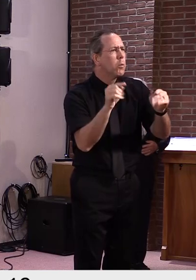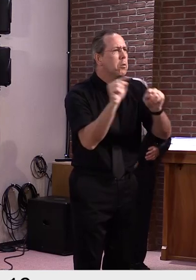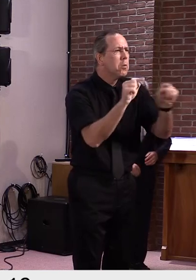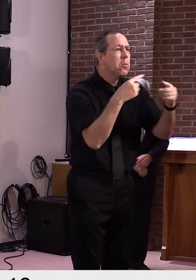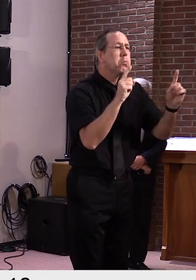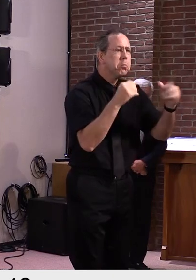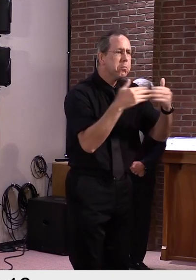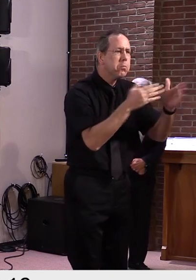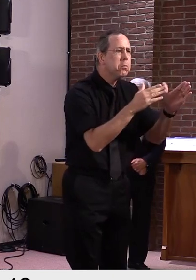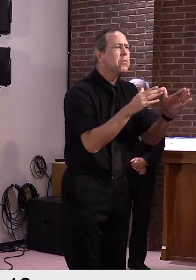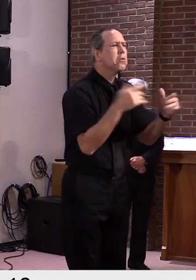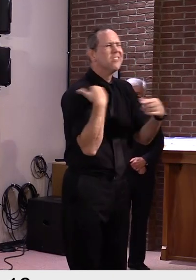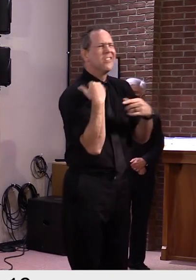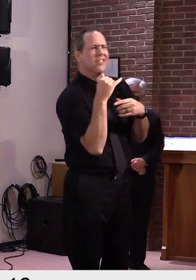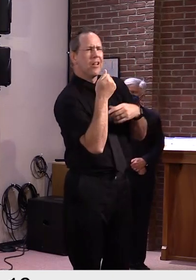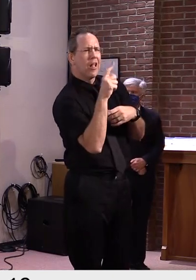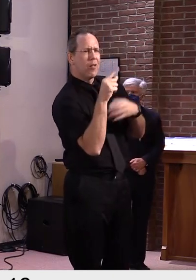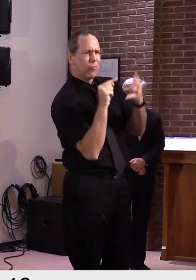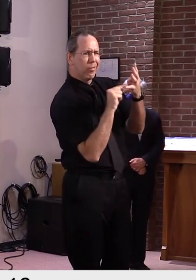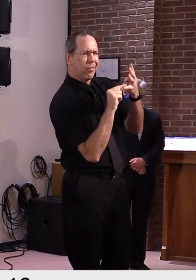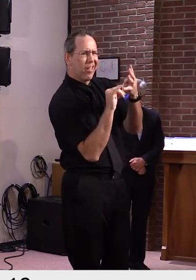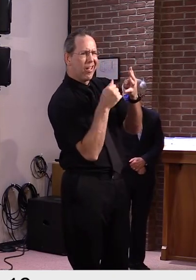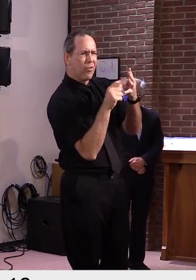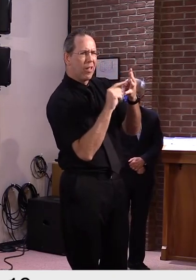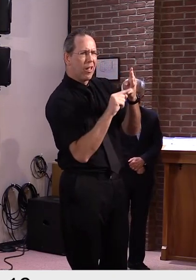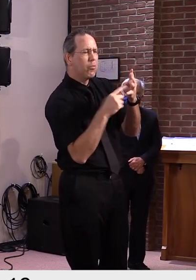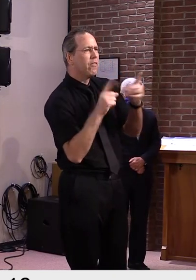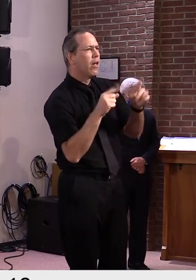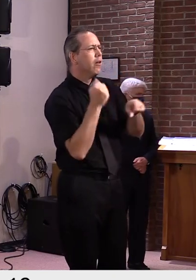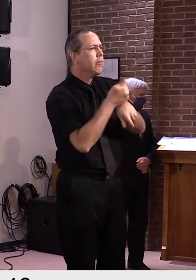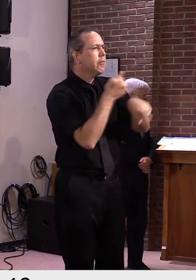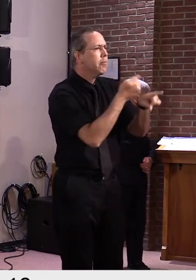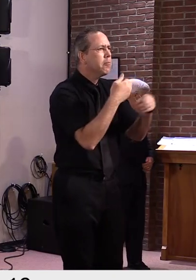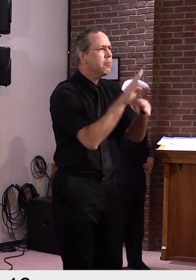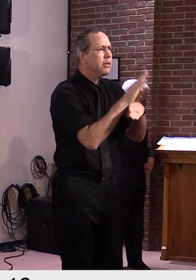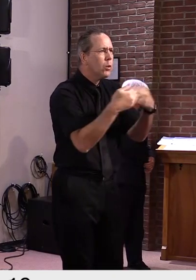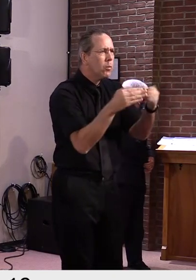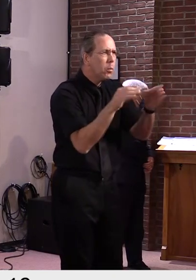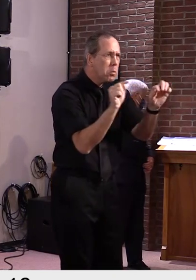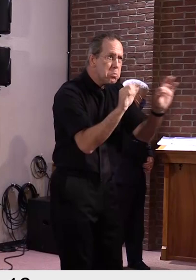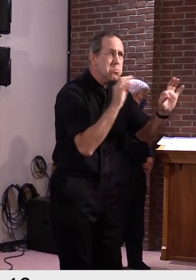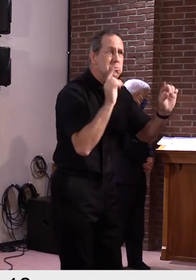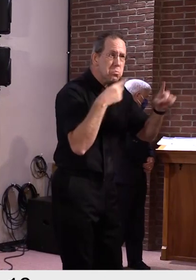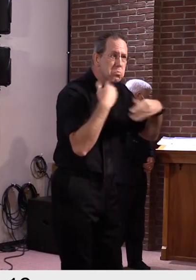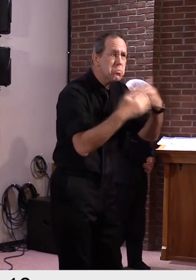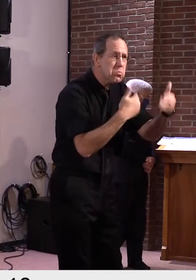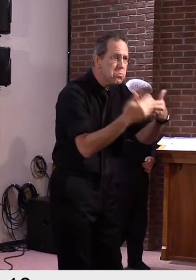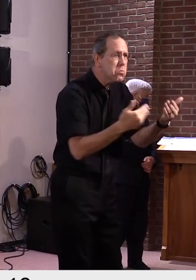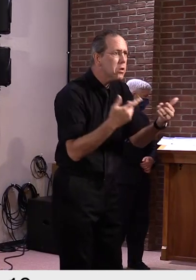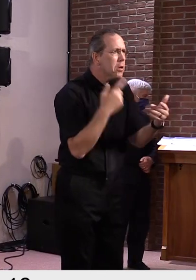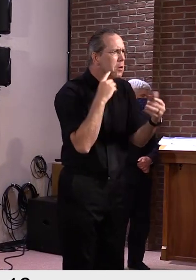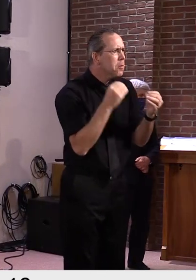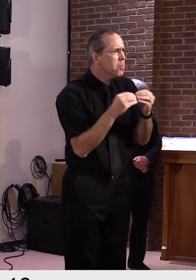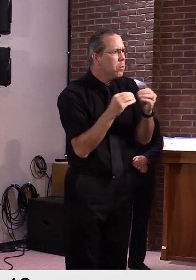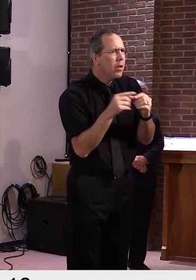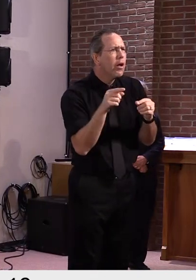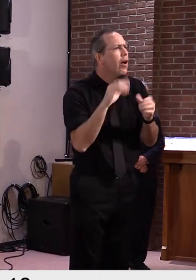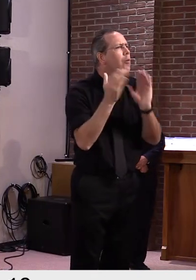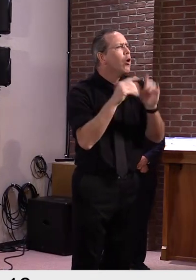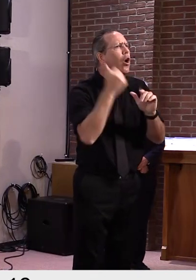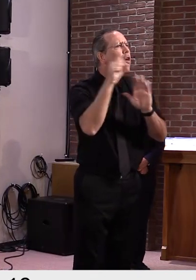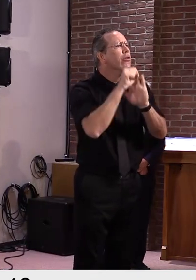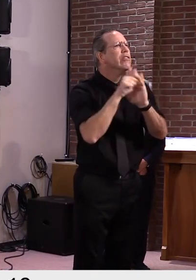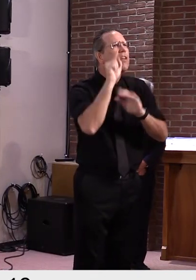We've consistently been able to move forward while many other states have had to scale back or even worse